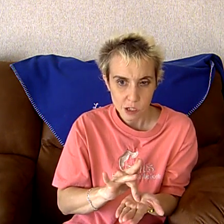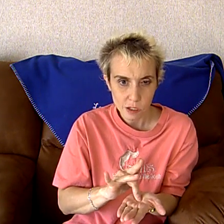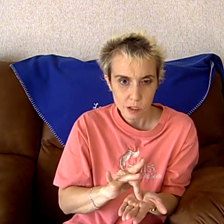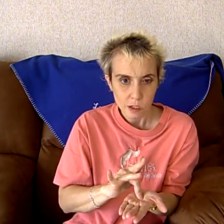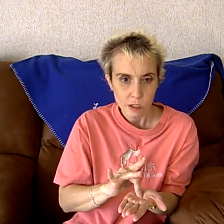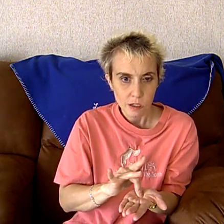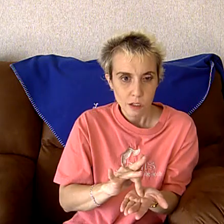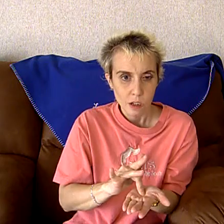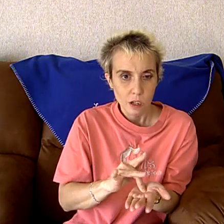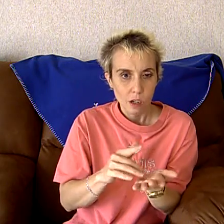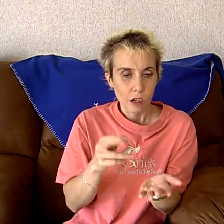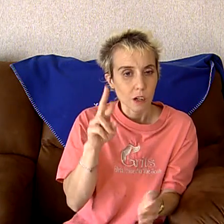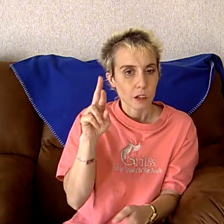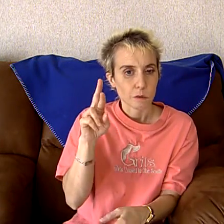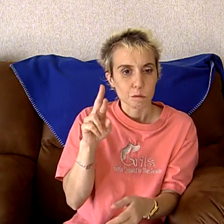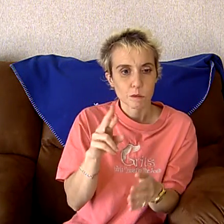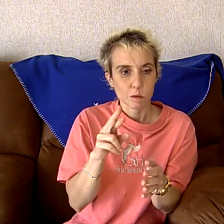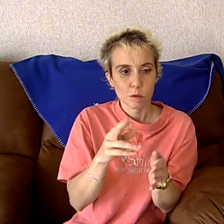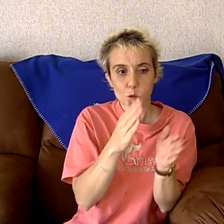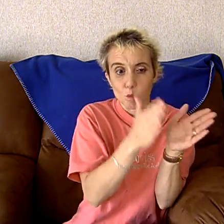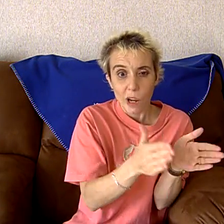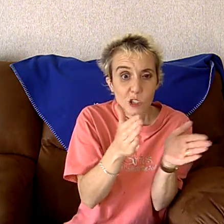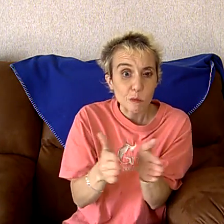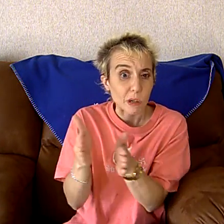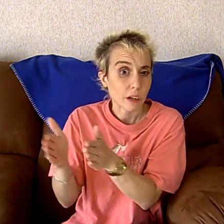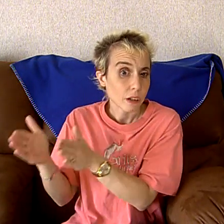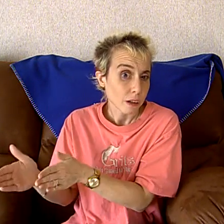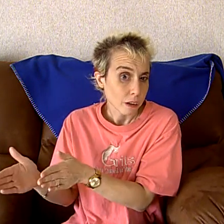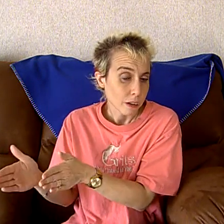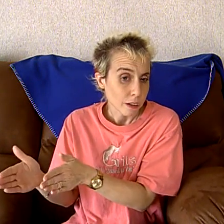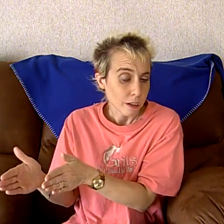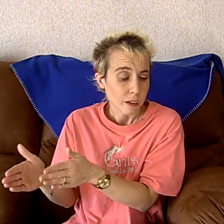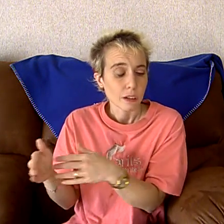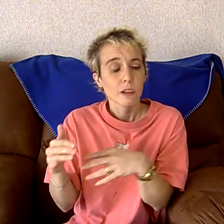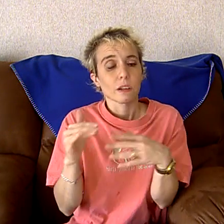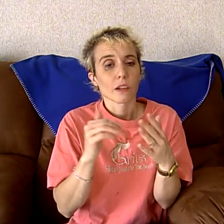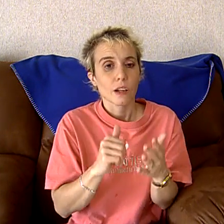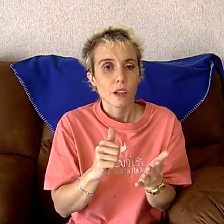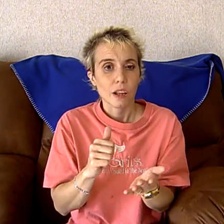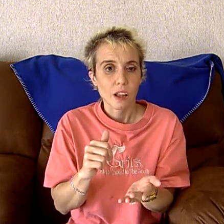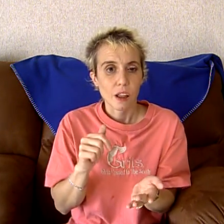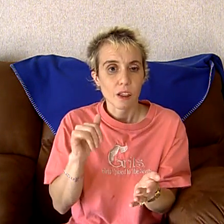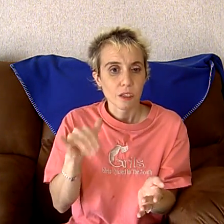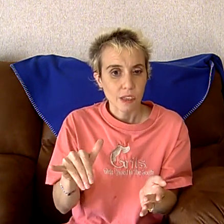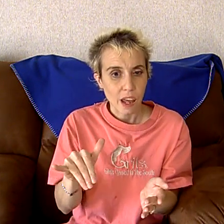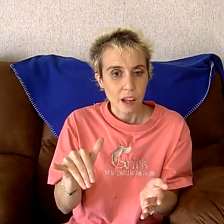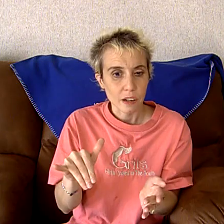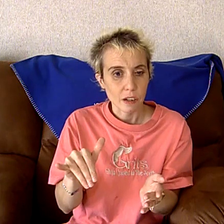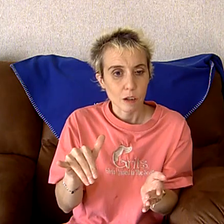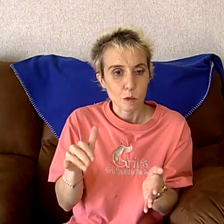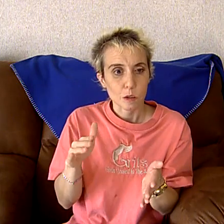um, regimen that, uh,